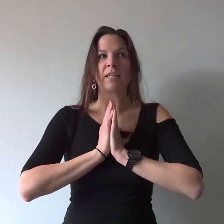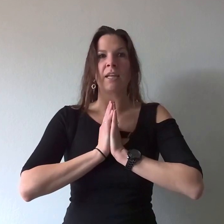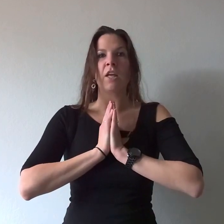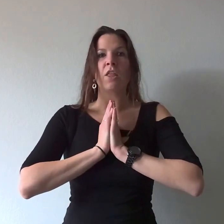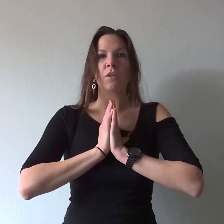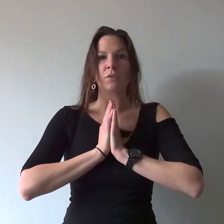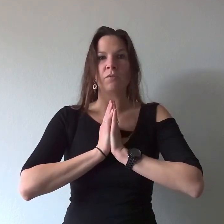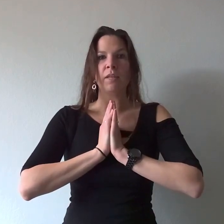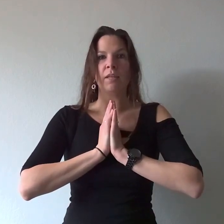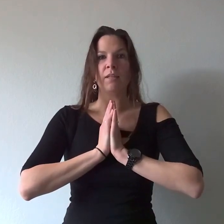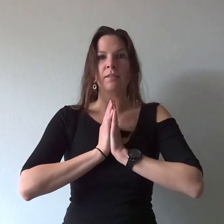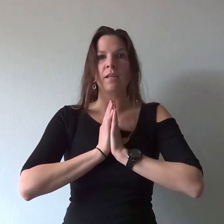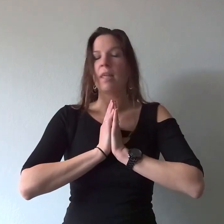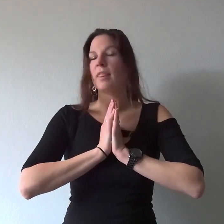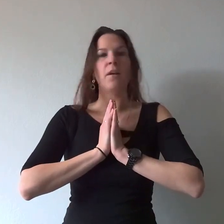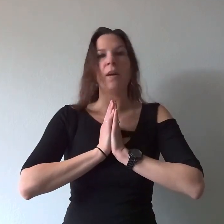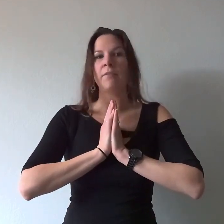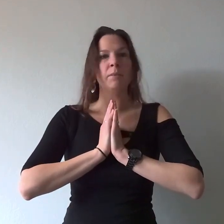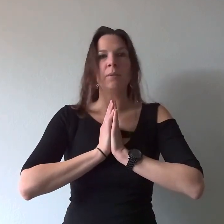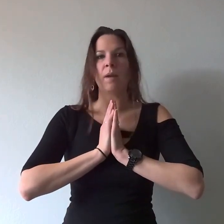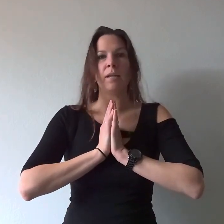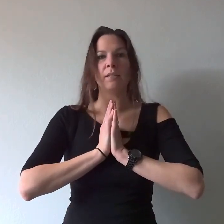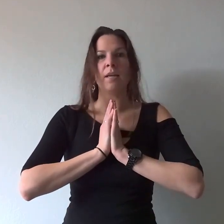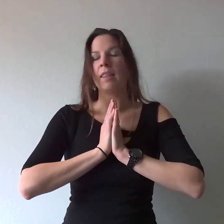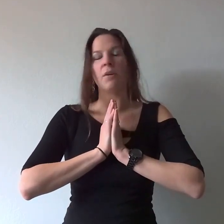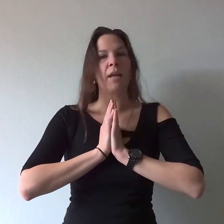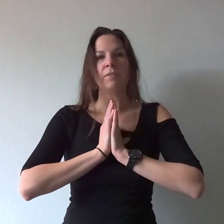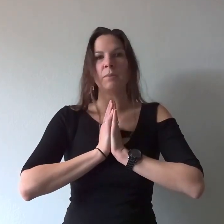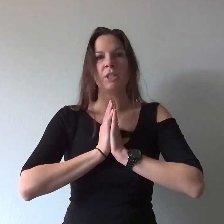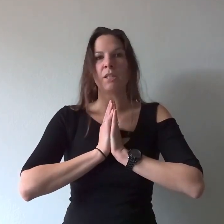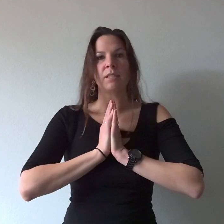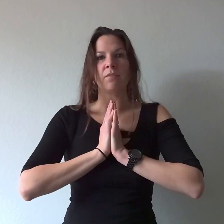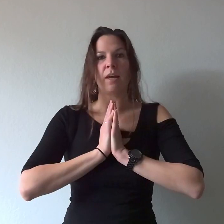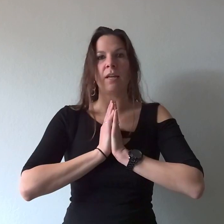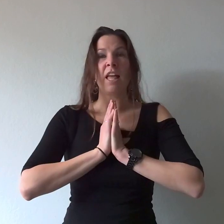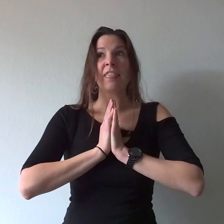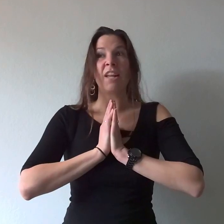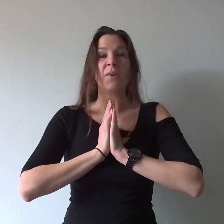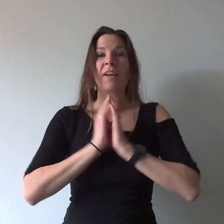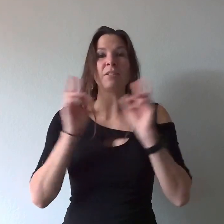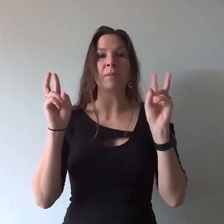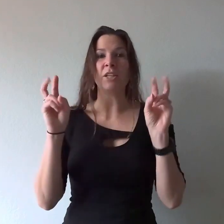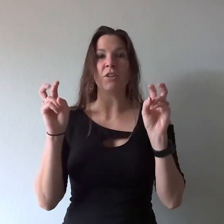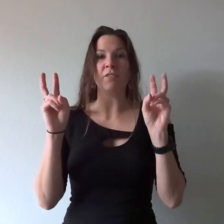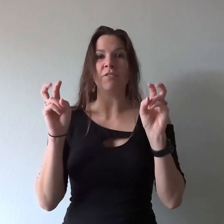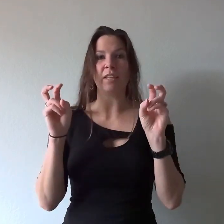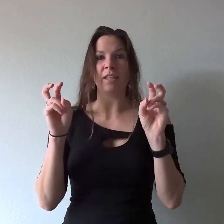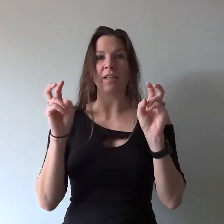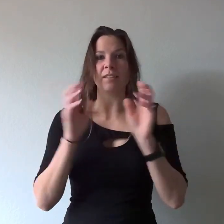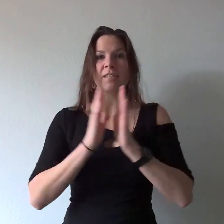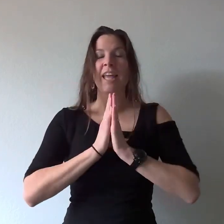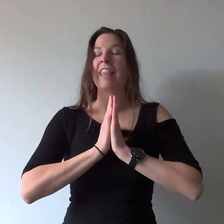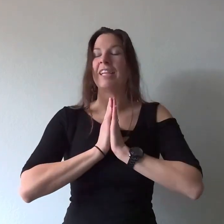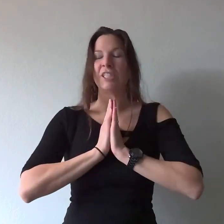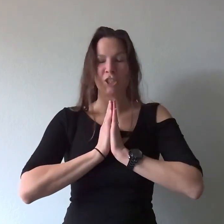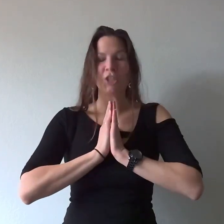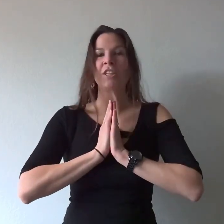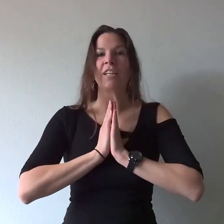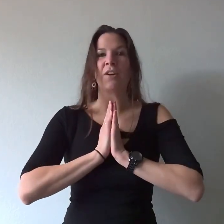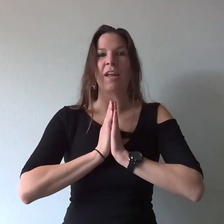those feelings they don't have to be right they don't have to be justified they don't have to be good feelings and they certainly don't have